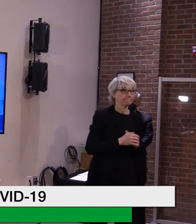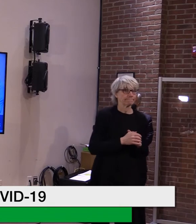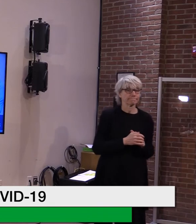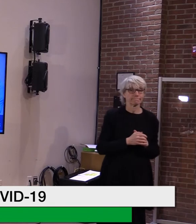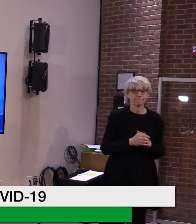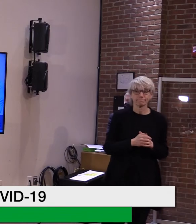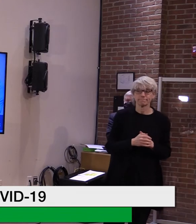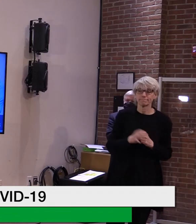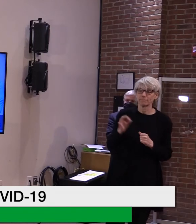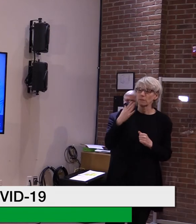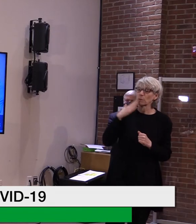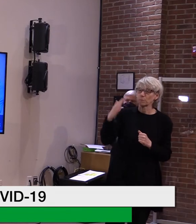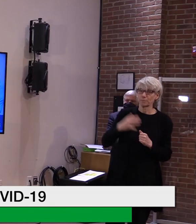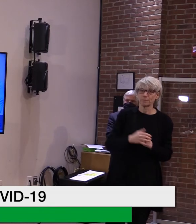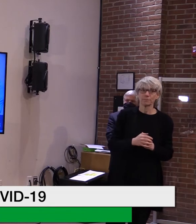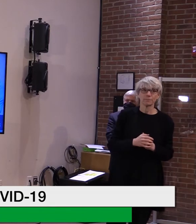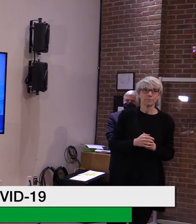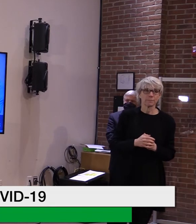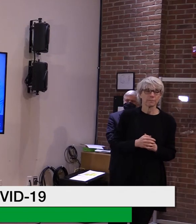All right. Thank you, Governor.